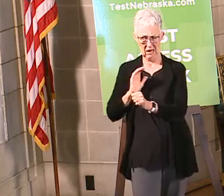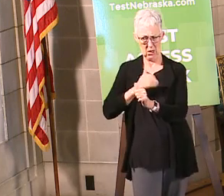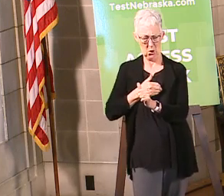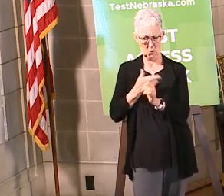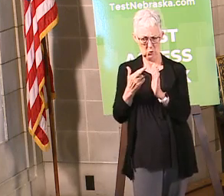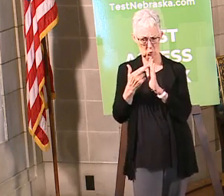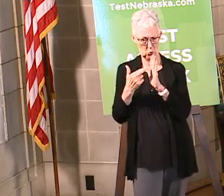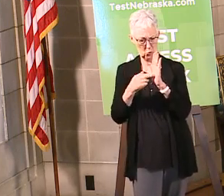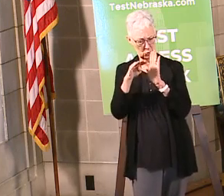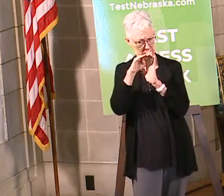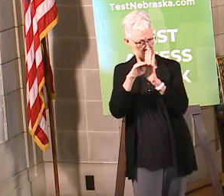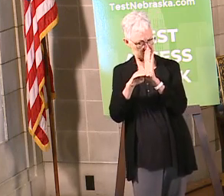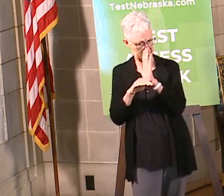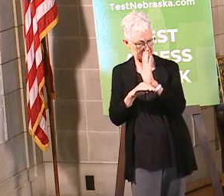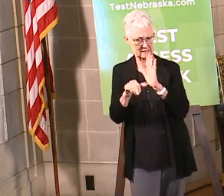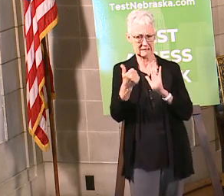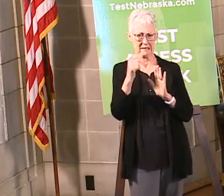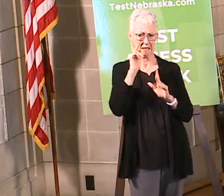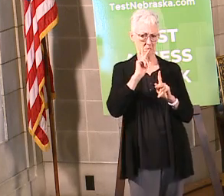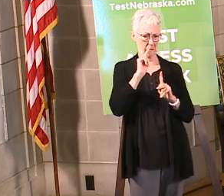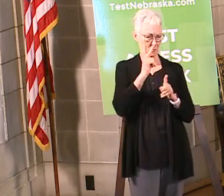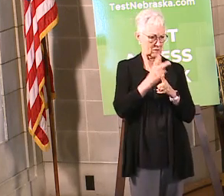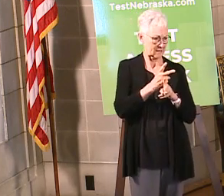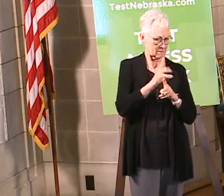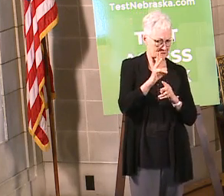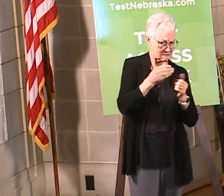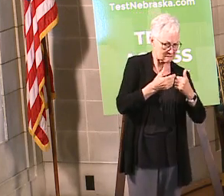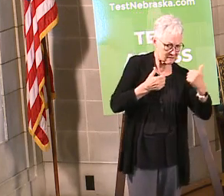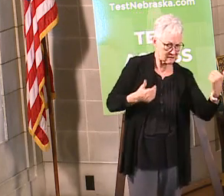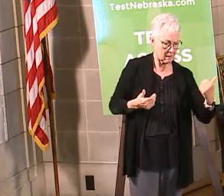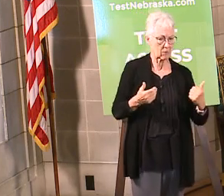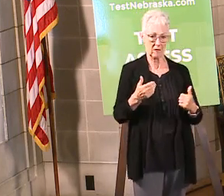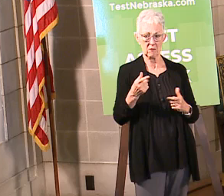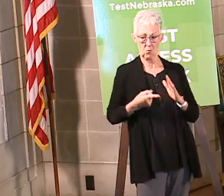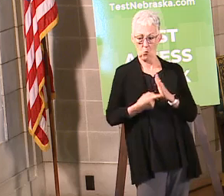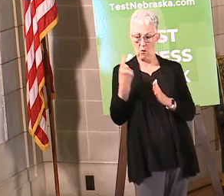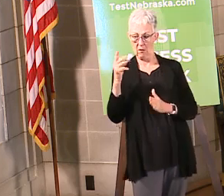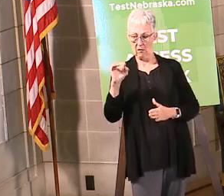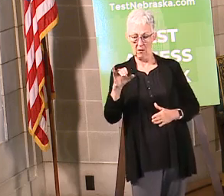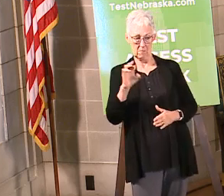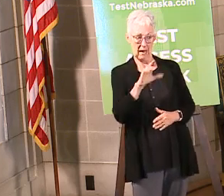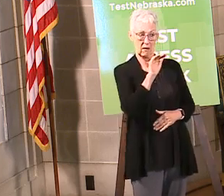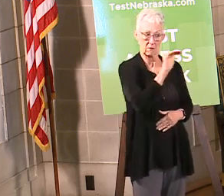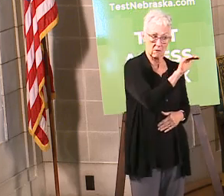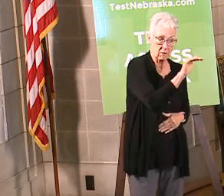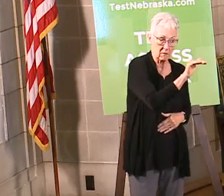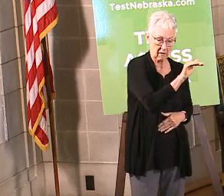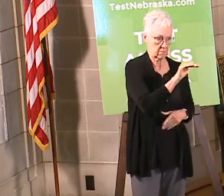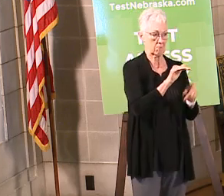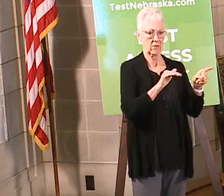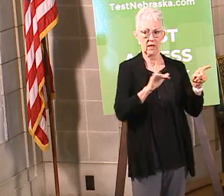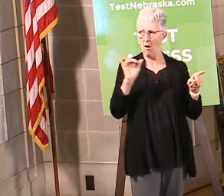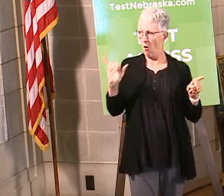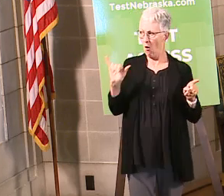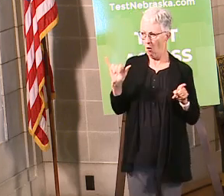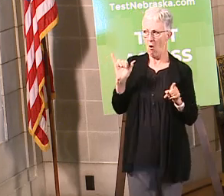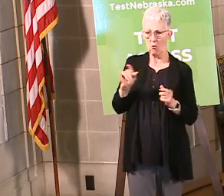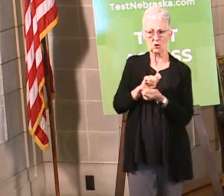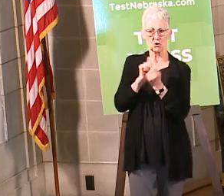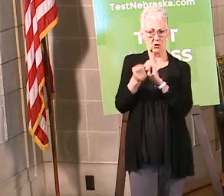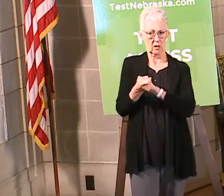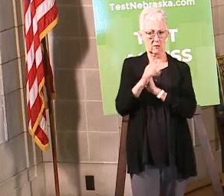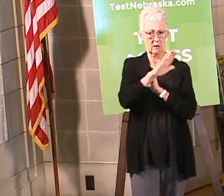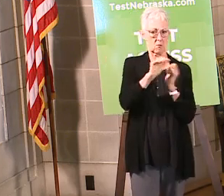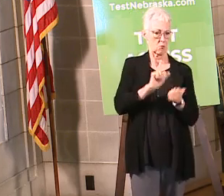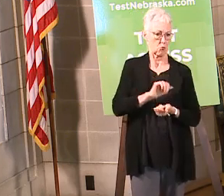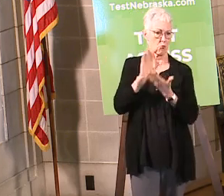and that's worked. Nebraskans do the right thing. So certainly, like I said, there are legal ramifications to this, but that's not where we